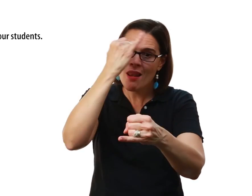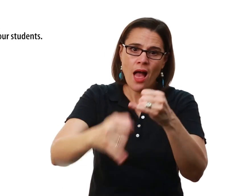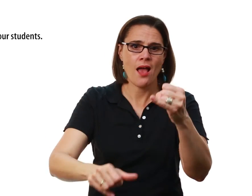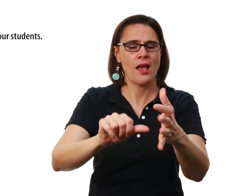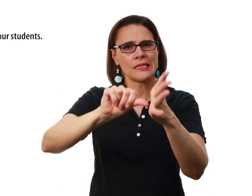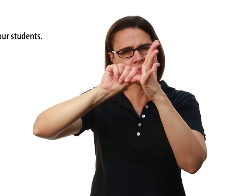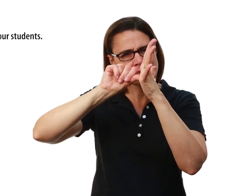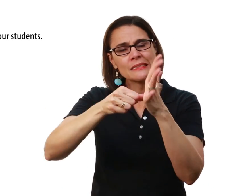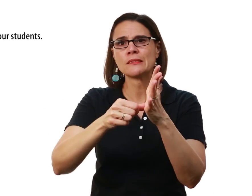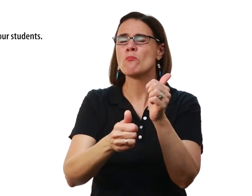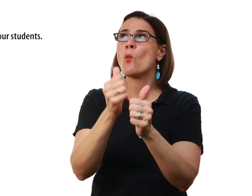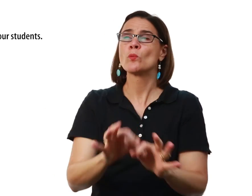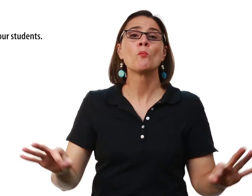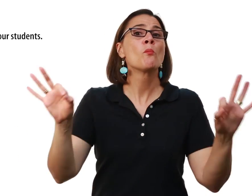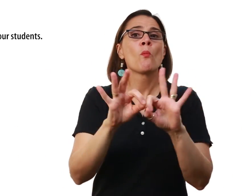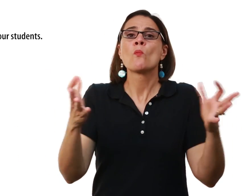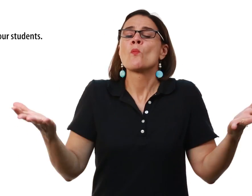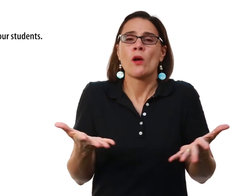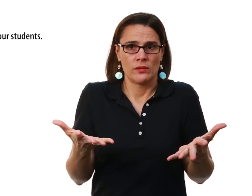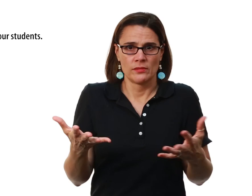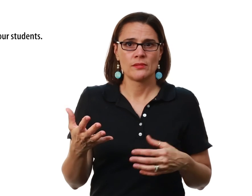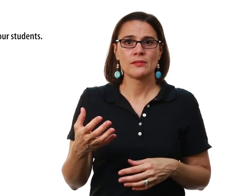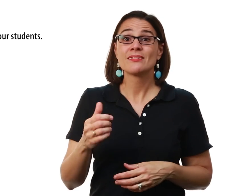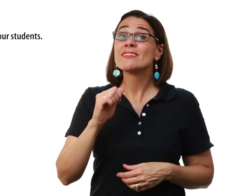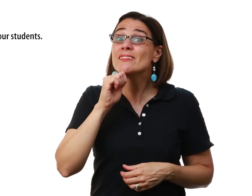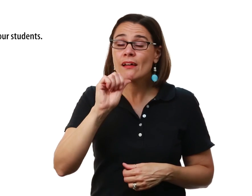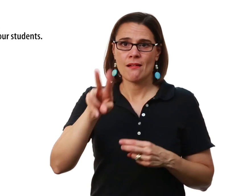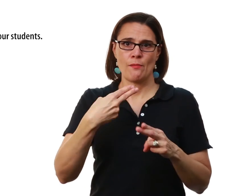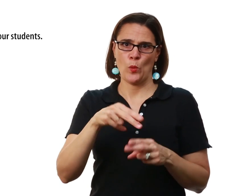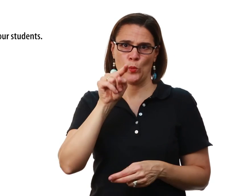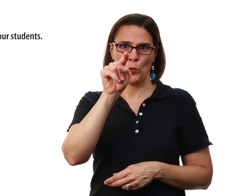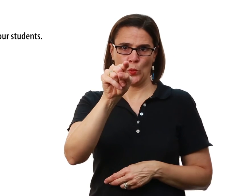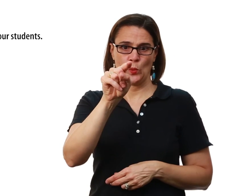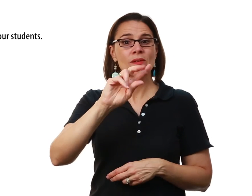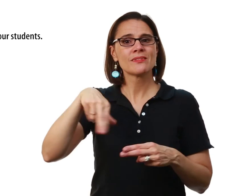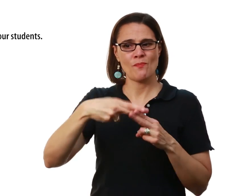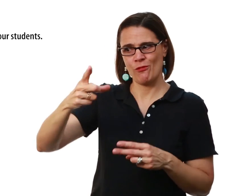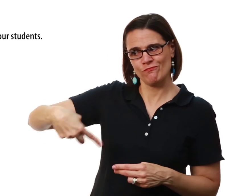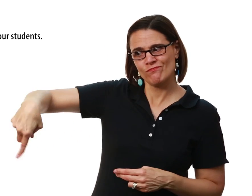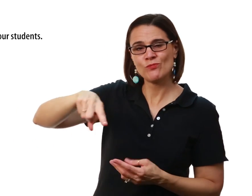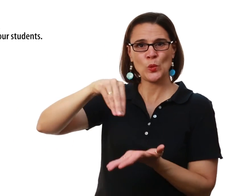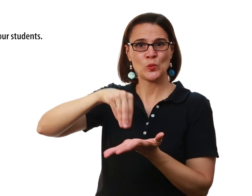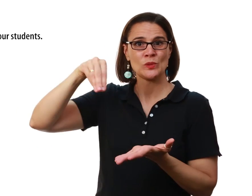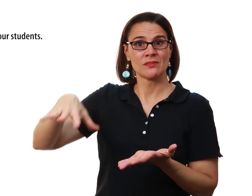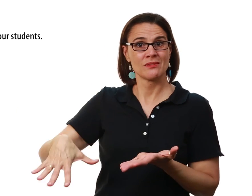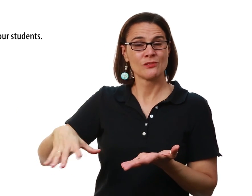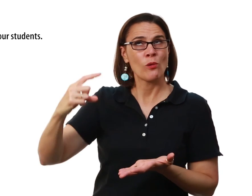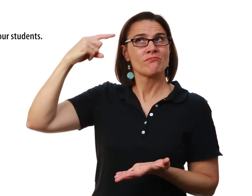Lastly And most importantly I can't emphasize this enough It's not about you It's about our students So